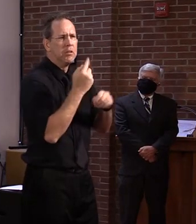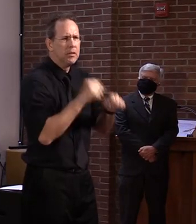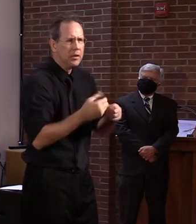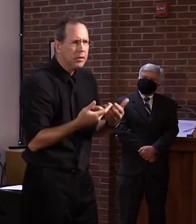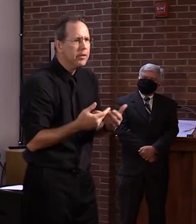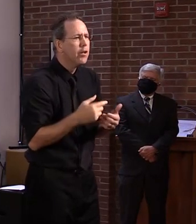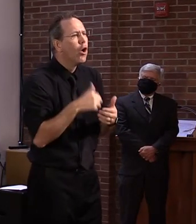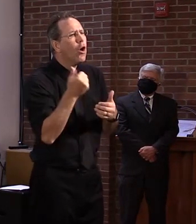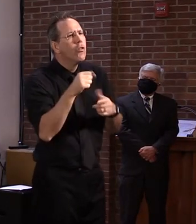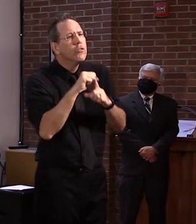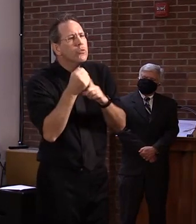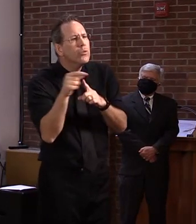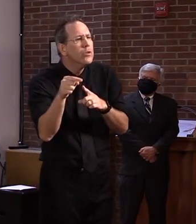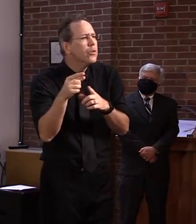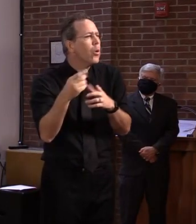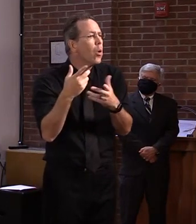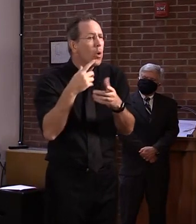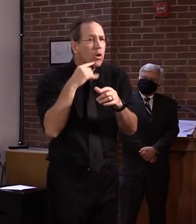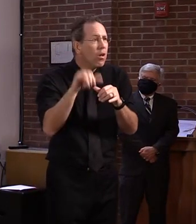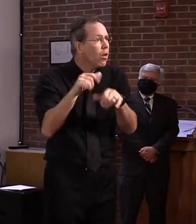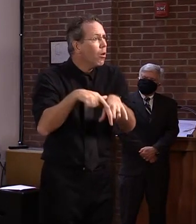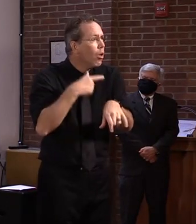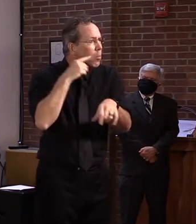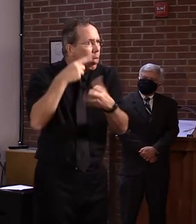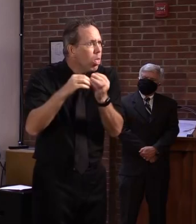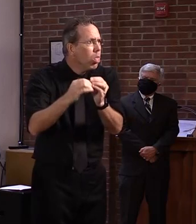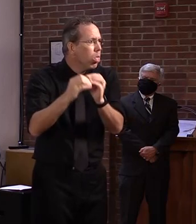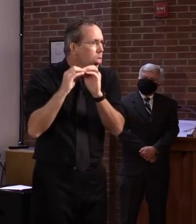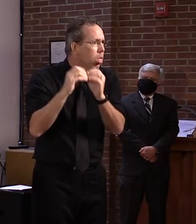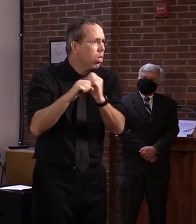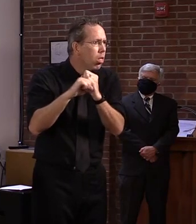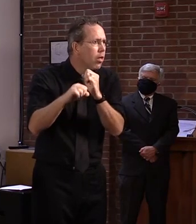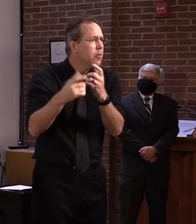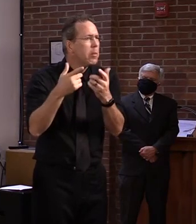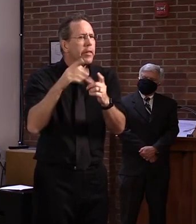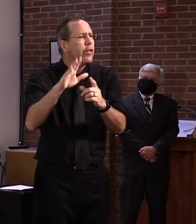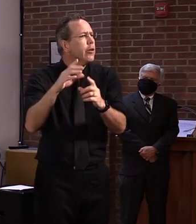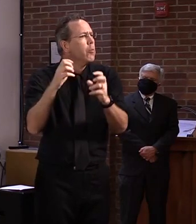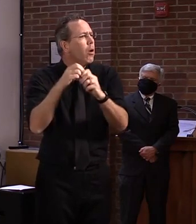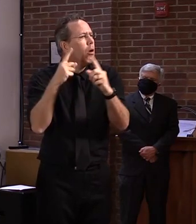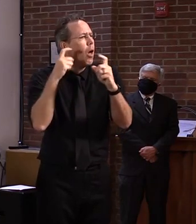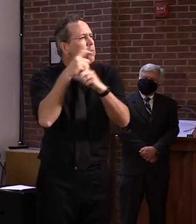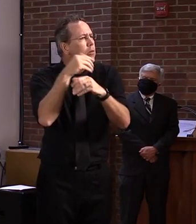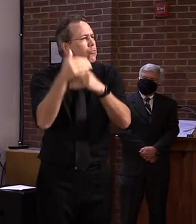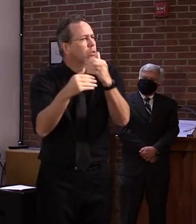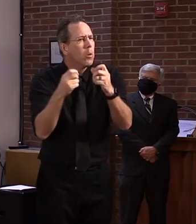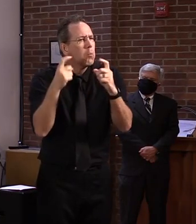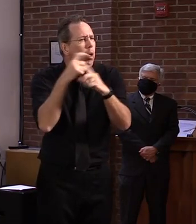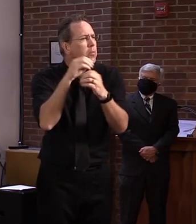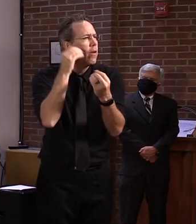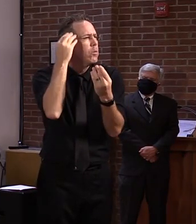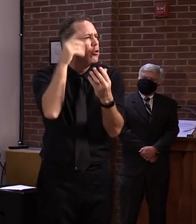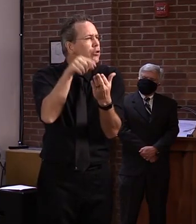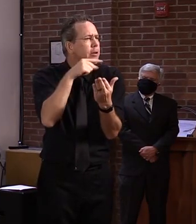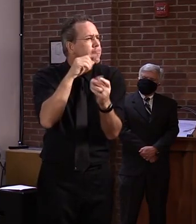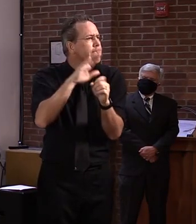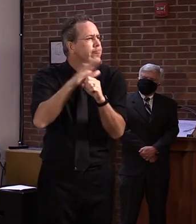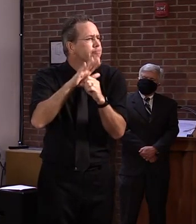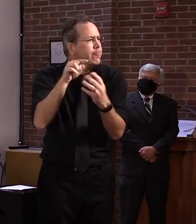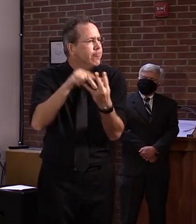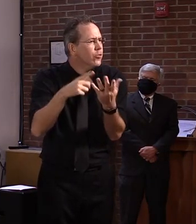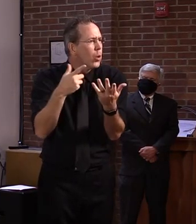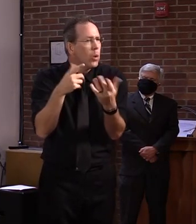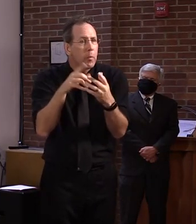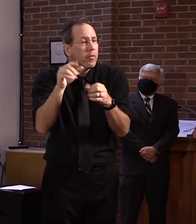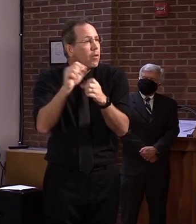up staying in adjudications longer typically because they are more complex or there's a dispute with the employer or a dispute of the